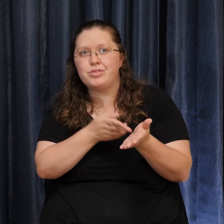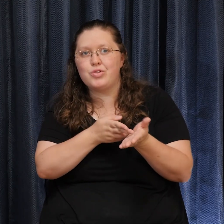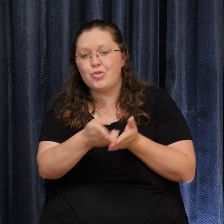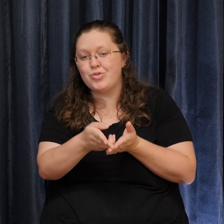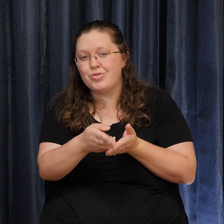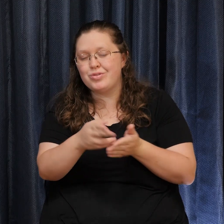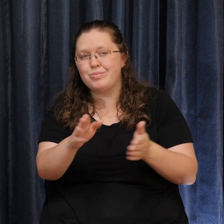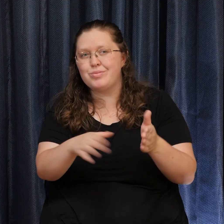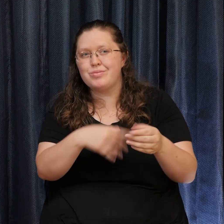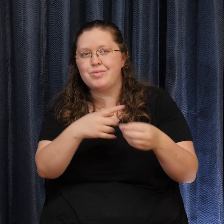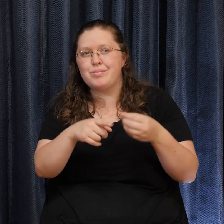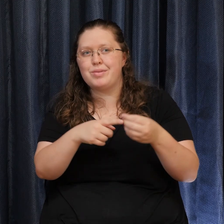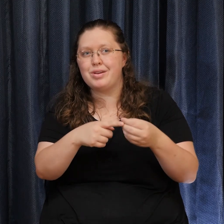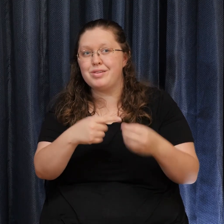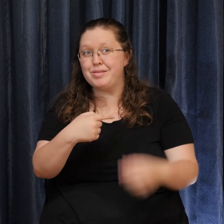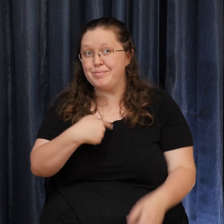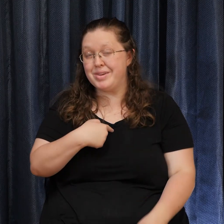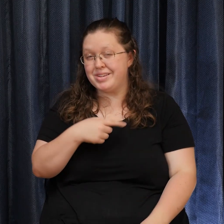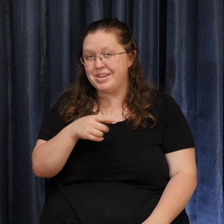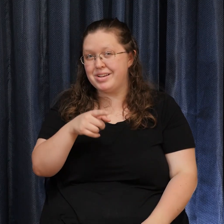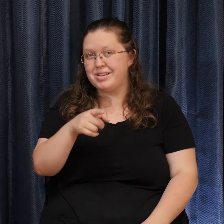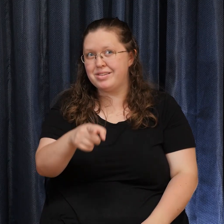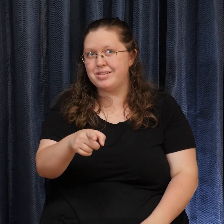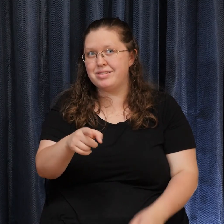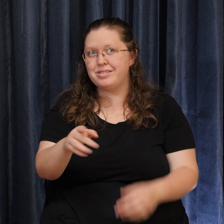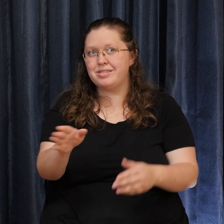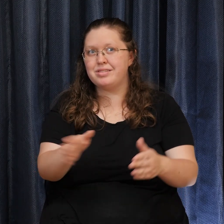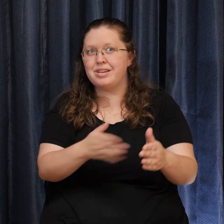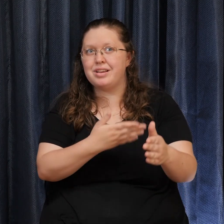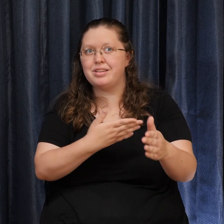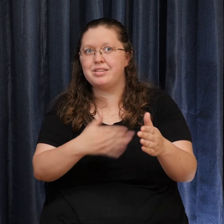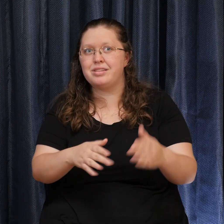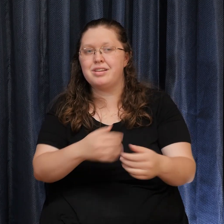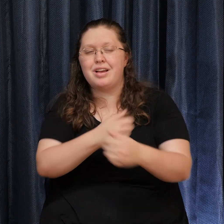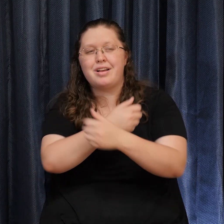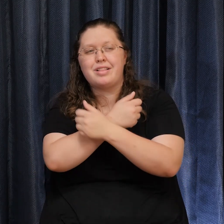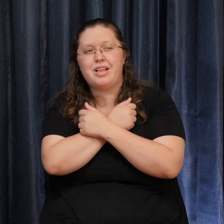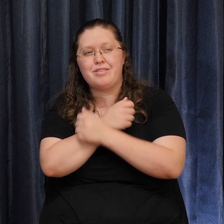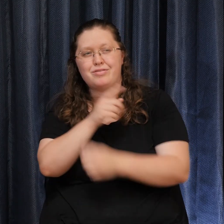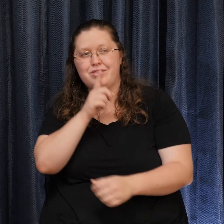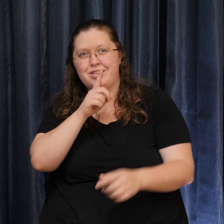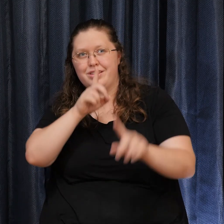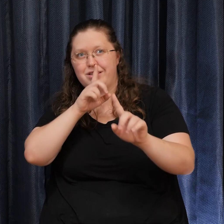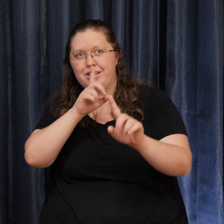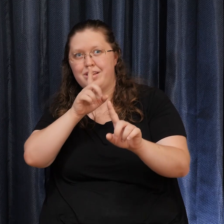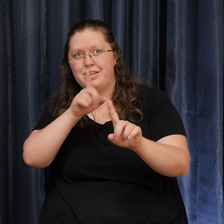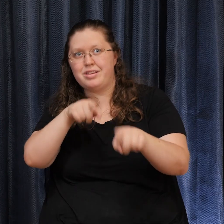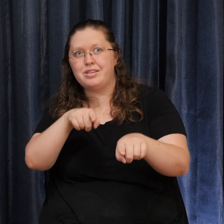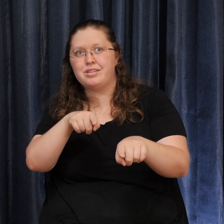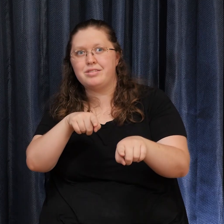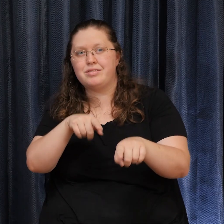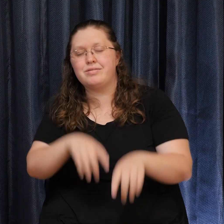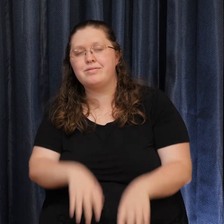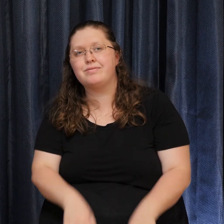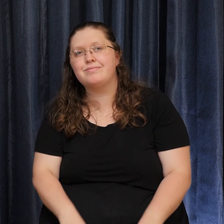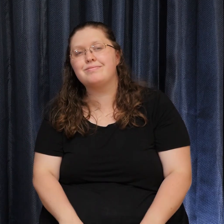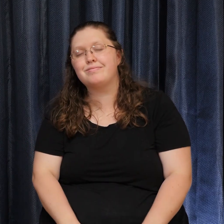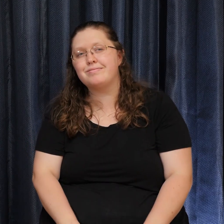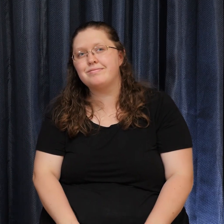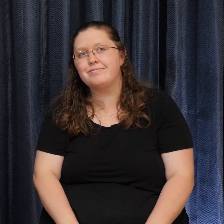Saying Love is the answer This is my song To you Don't